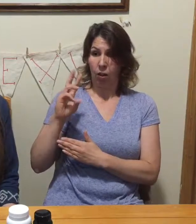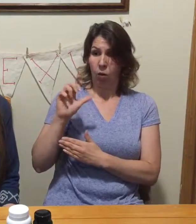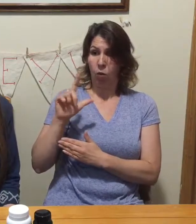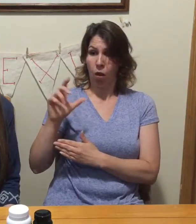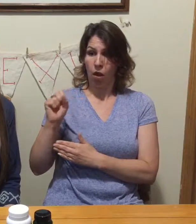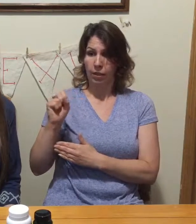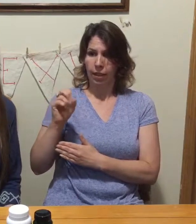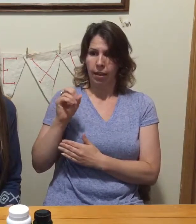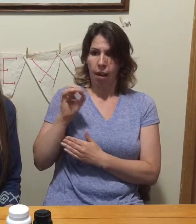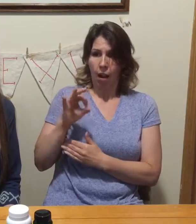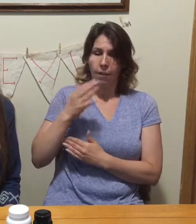just really cool.